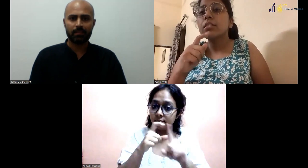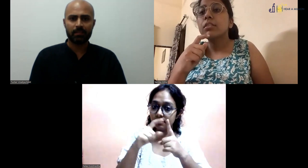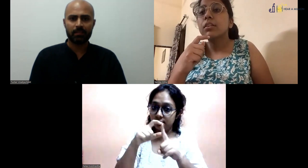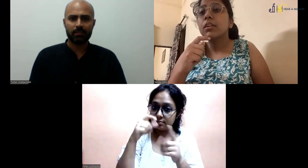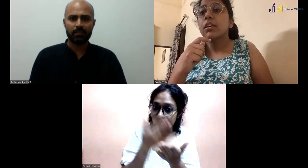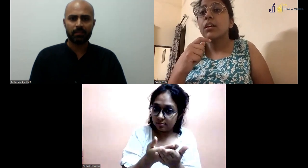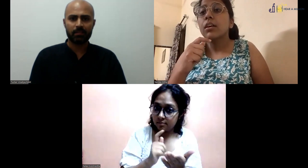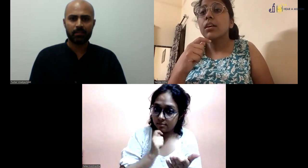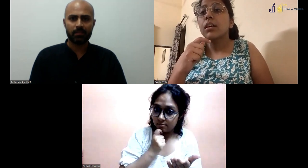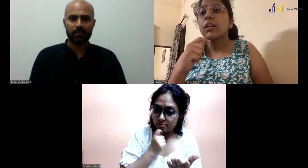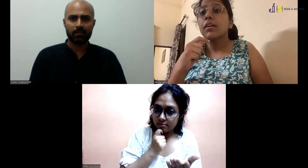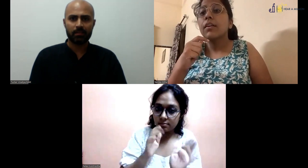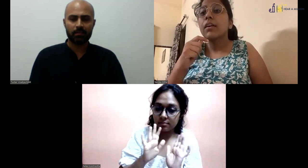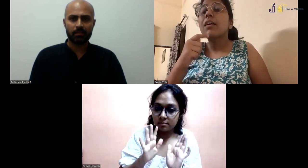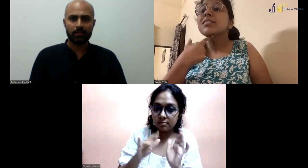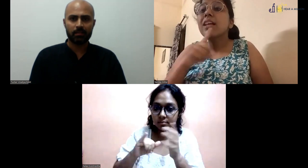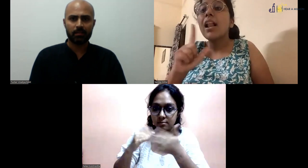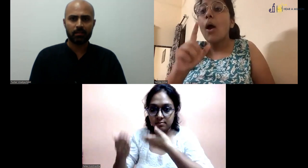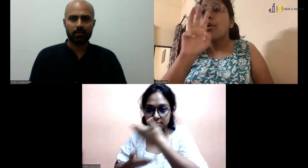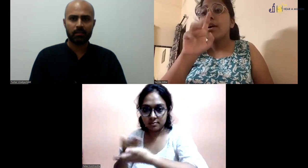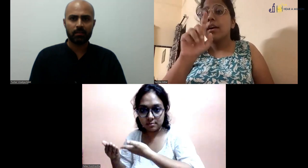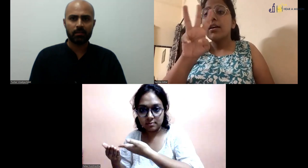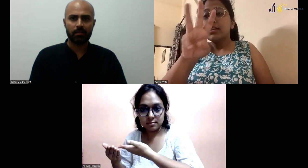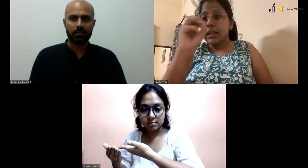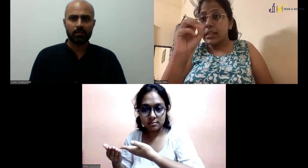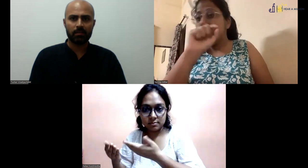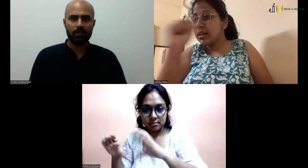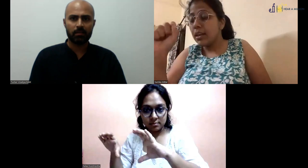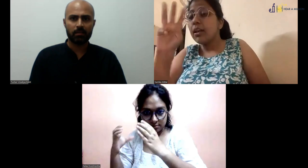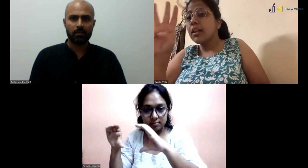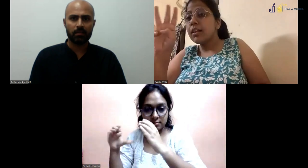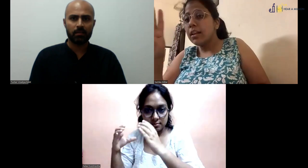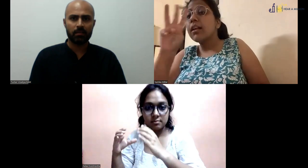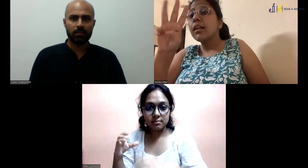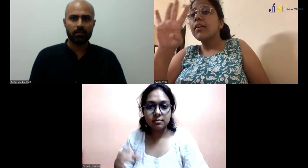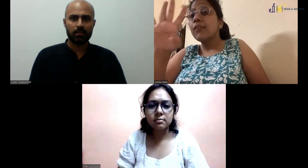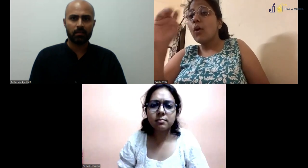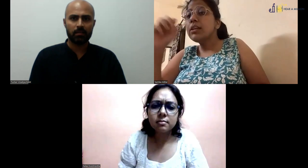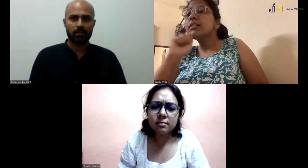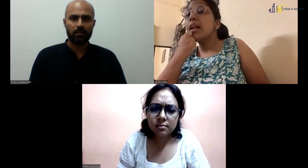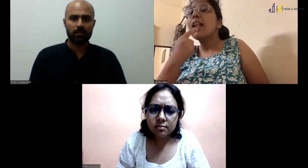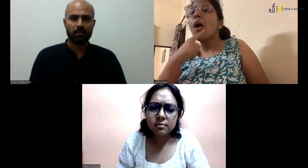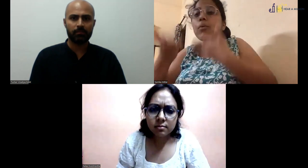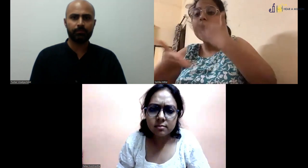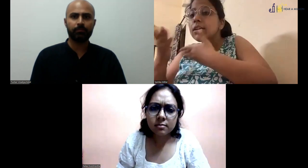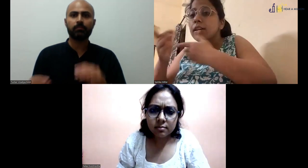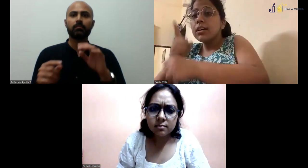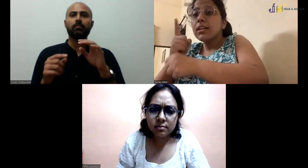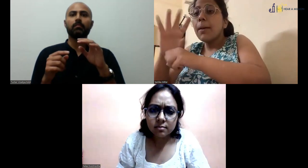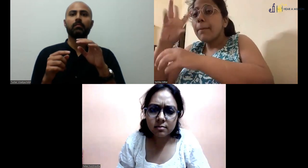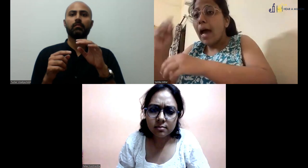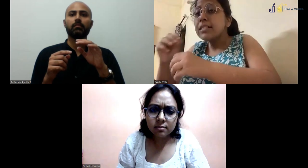it should start? Subjects should start teaching subjects. You're asking about it yet? Of course.